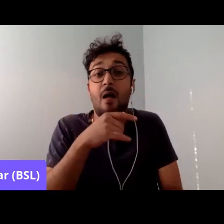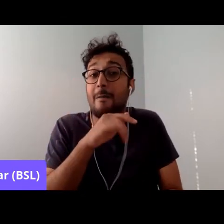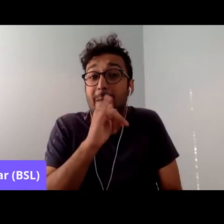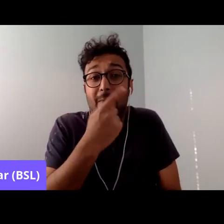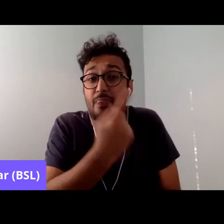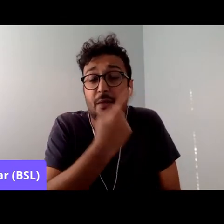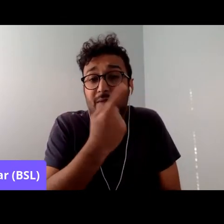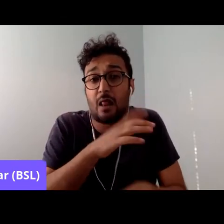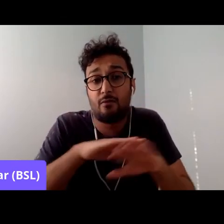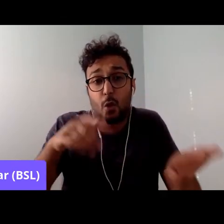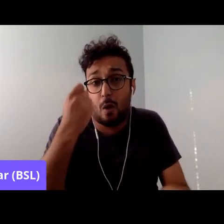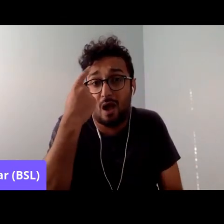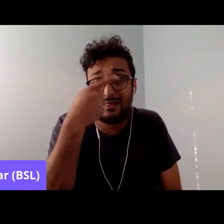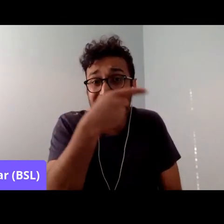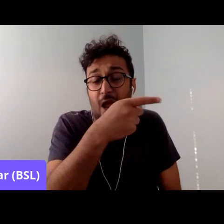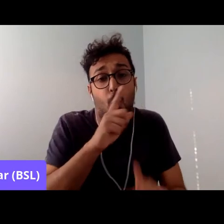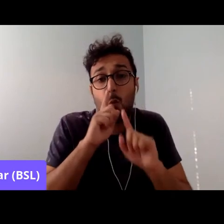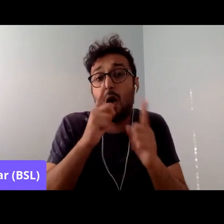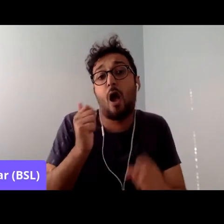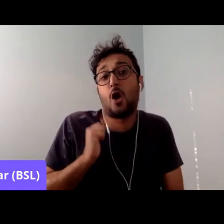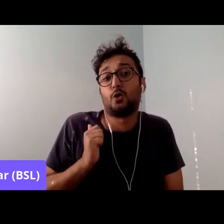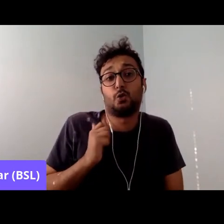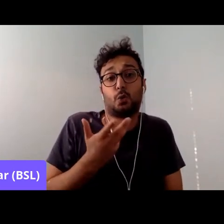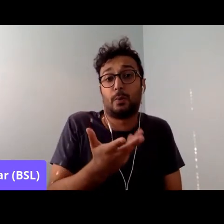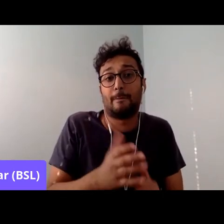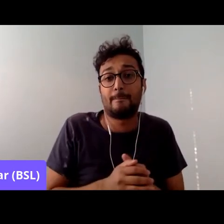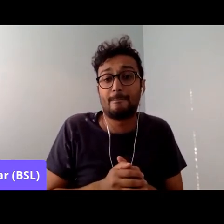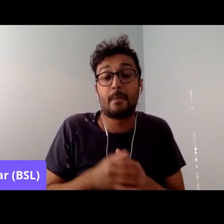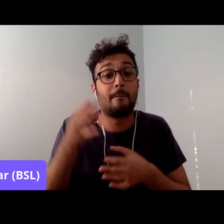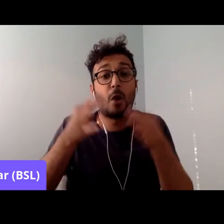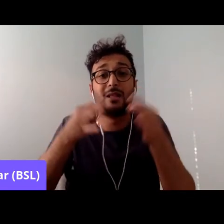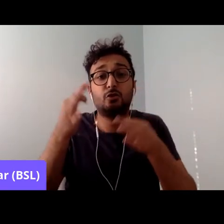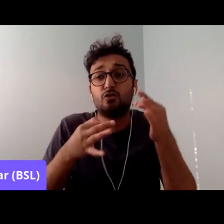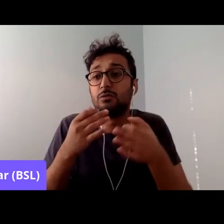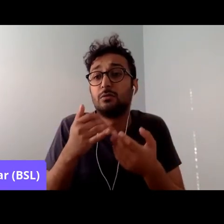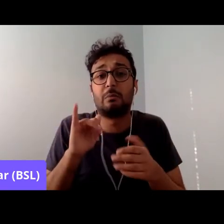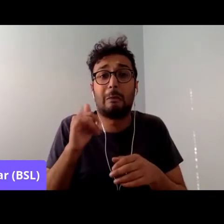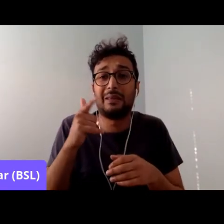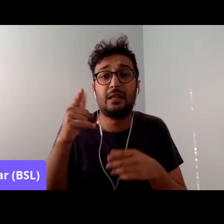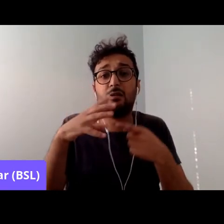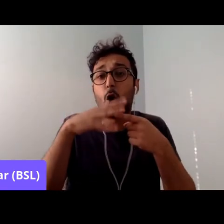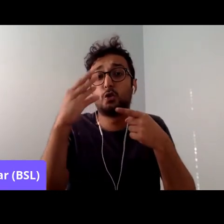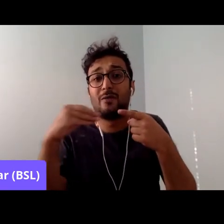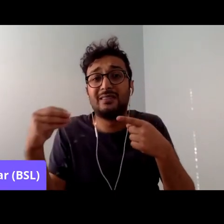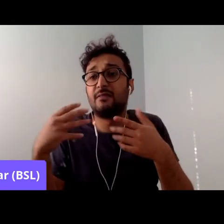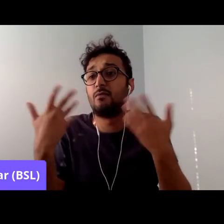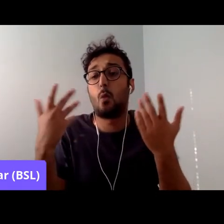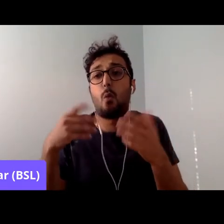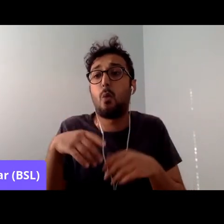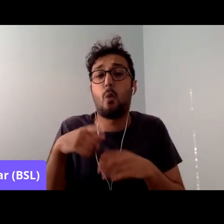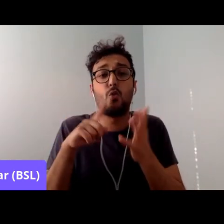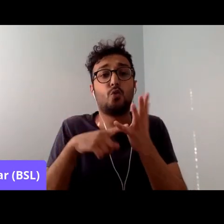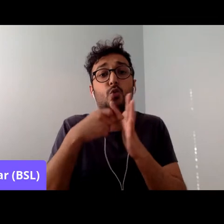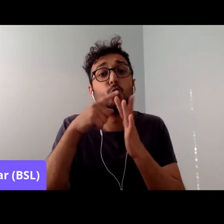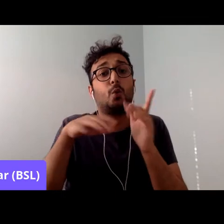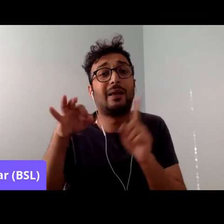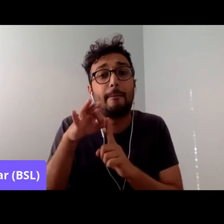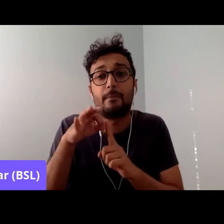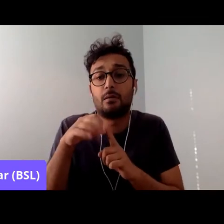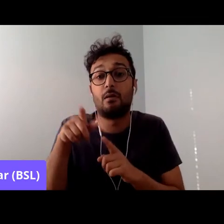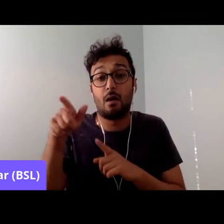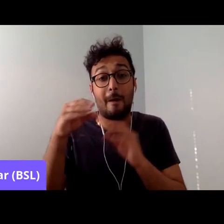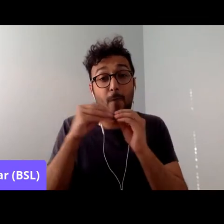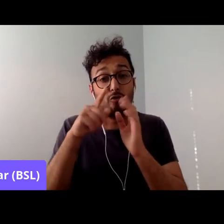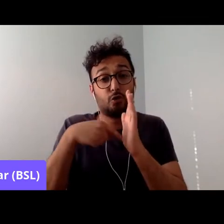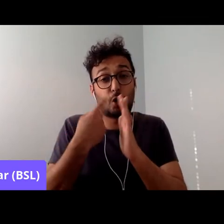Now, politicians, whether they're UKIP, whether they're Tories, who have played, whether it's Boris Johnson himself, who play dog